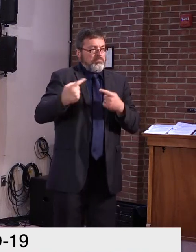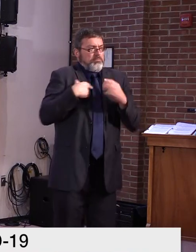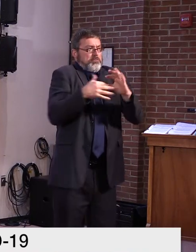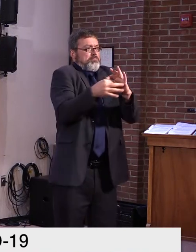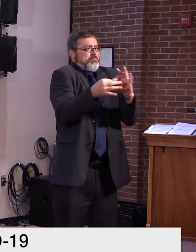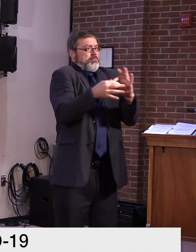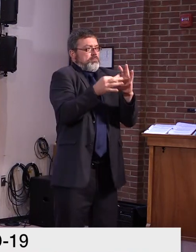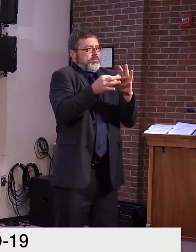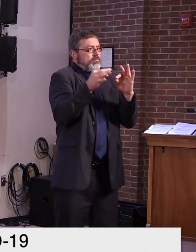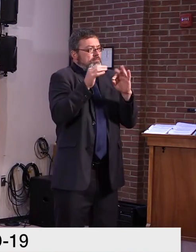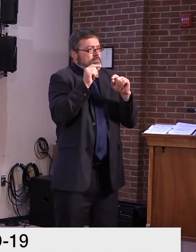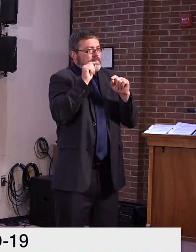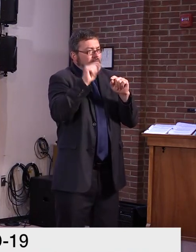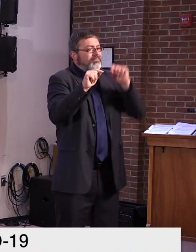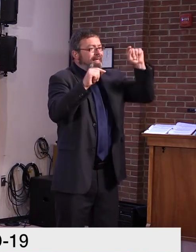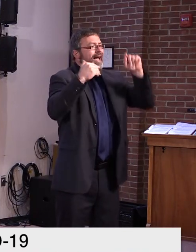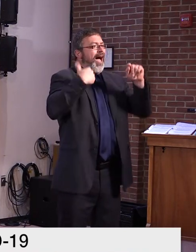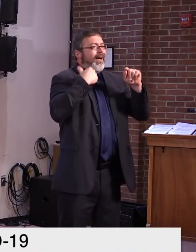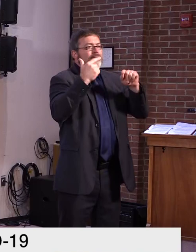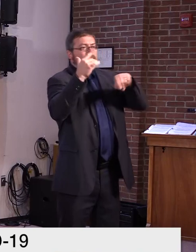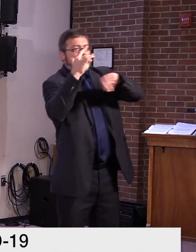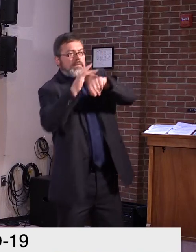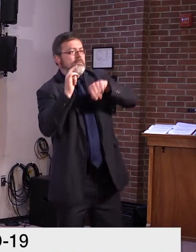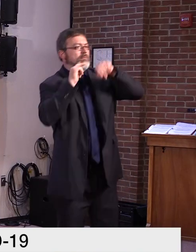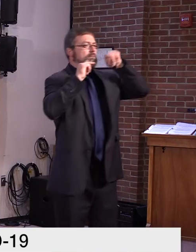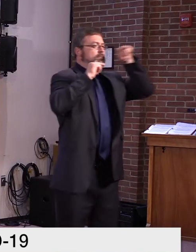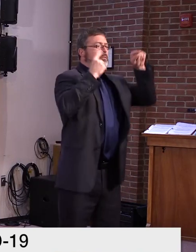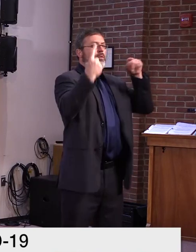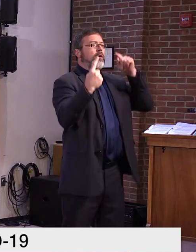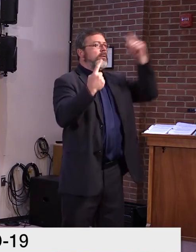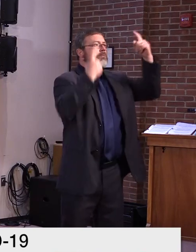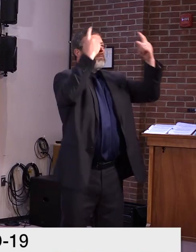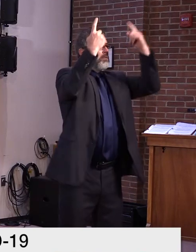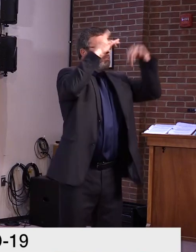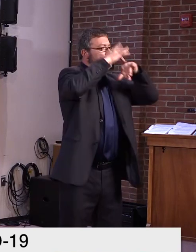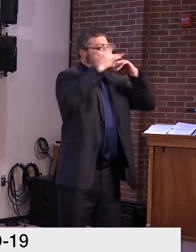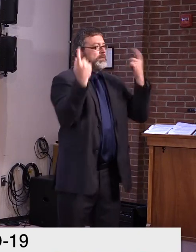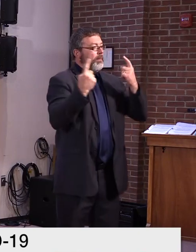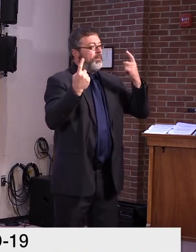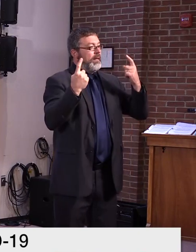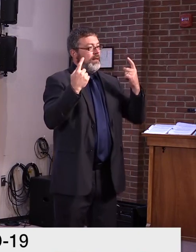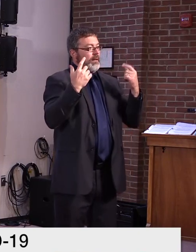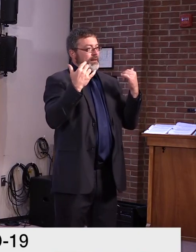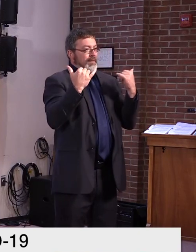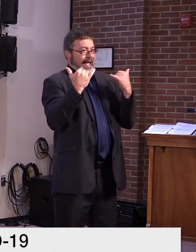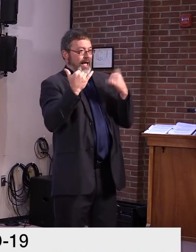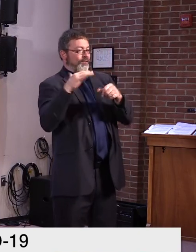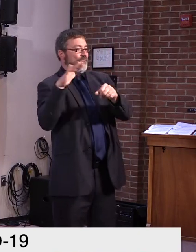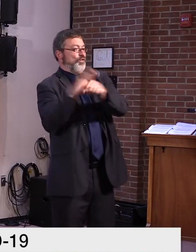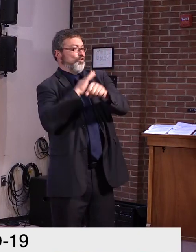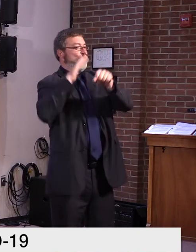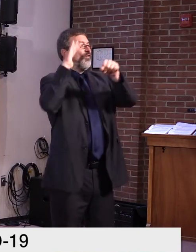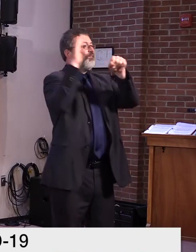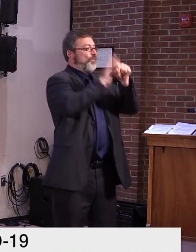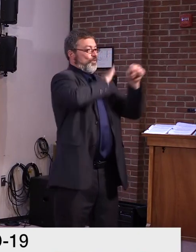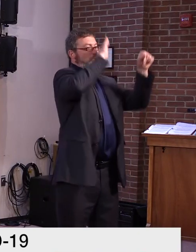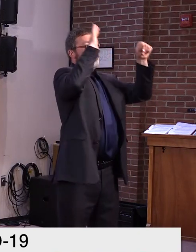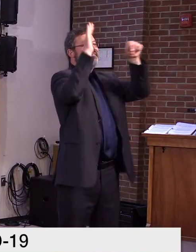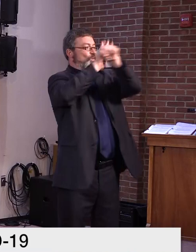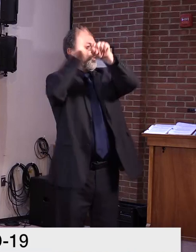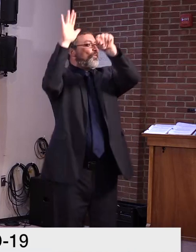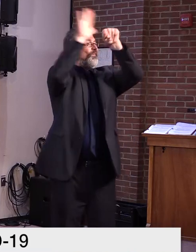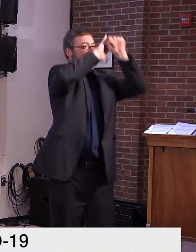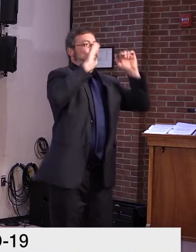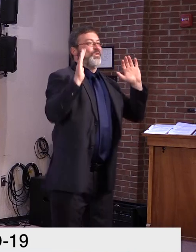available. Now, now we're starting to get, uh, those slots filled and we'll be able to sort of, uh, transition